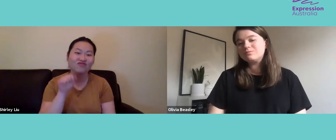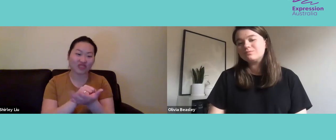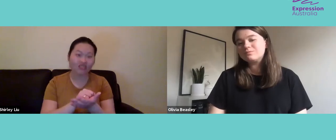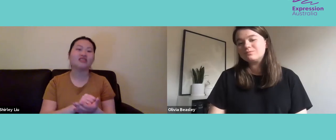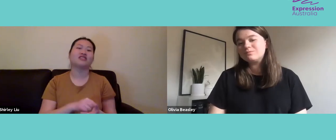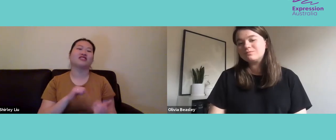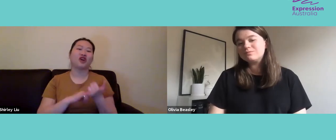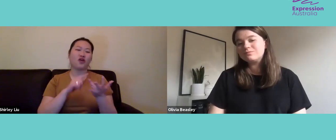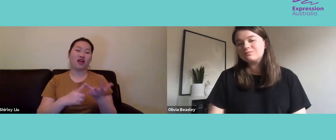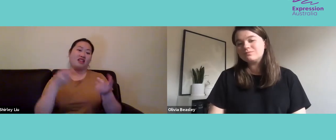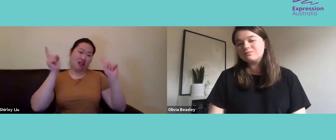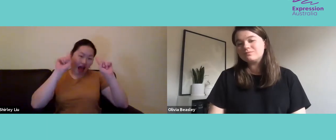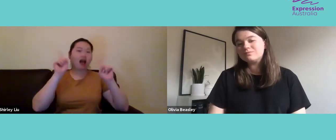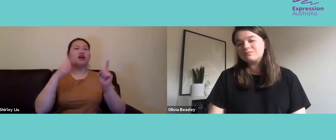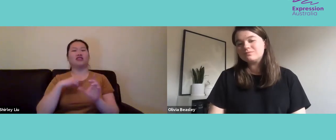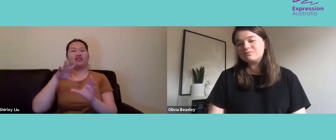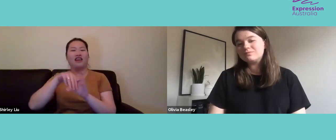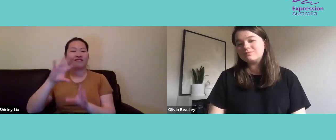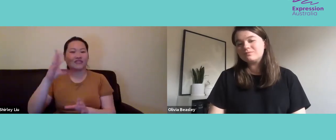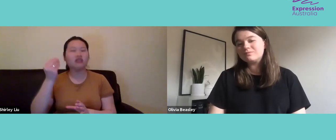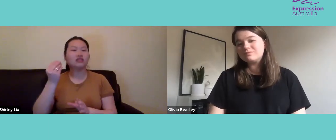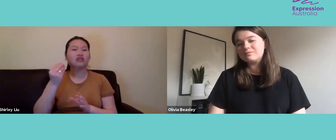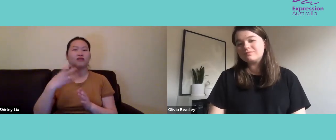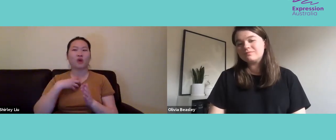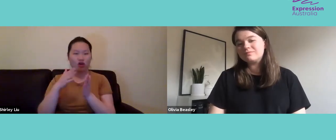engaged. Is that right? Yes. Now I'm involved in the World Federation.